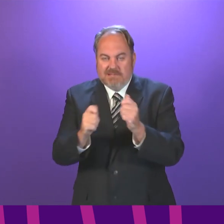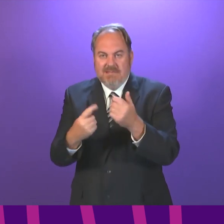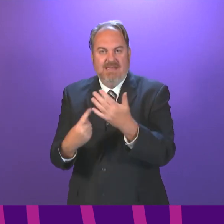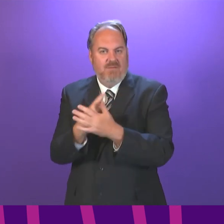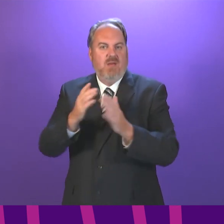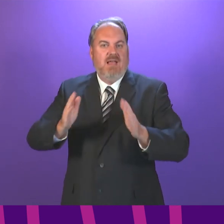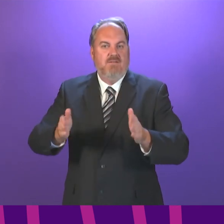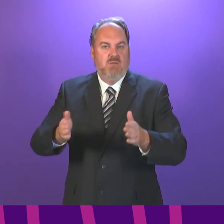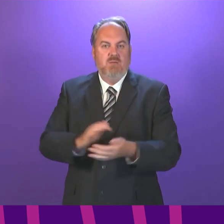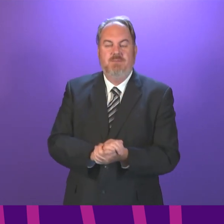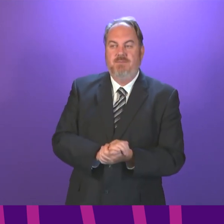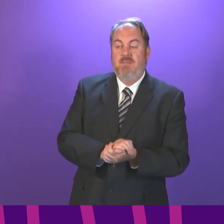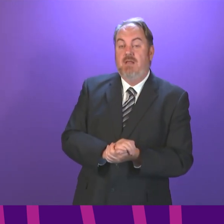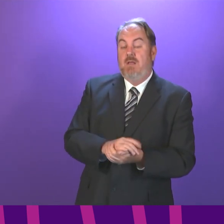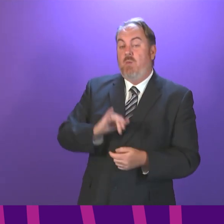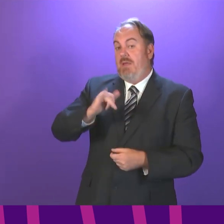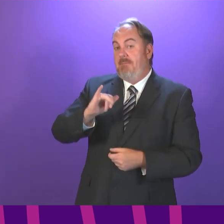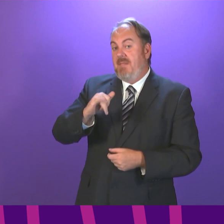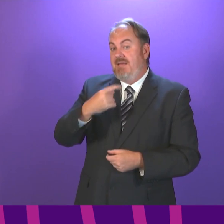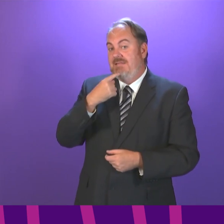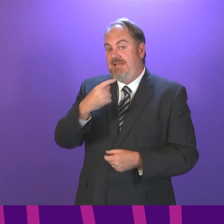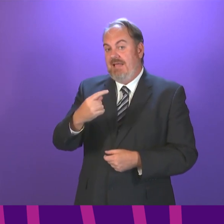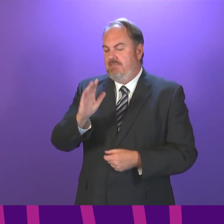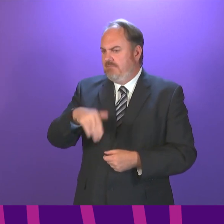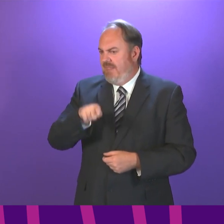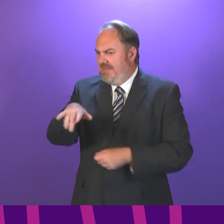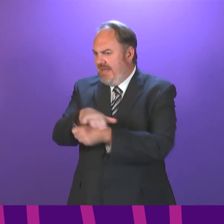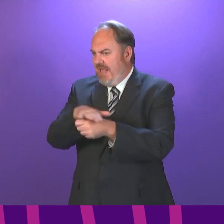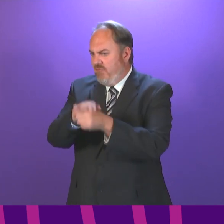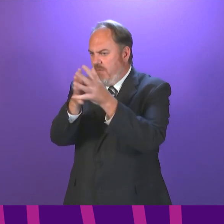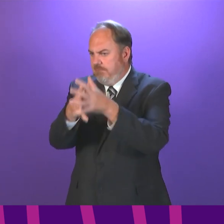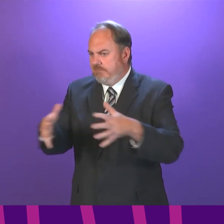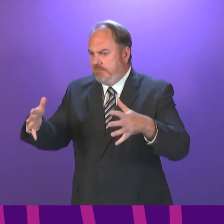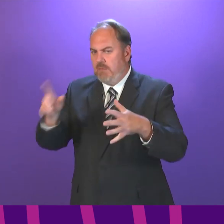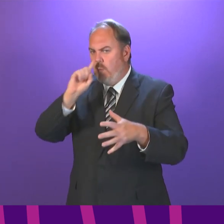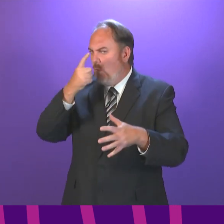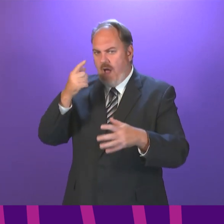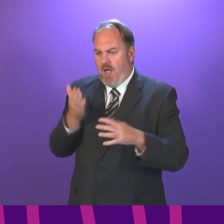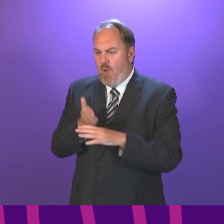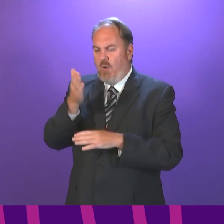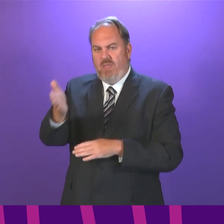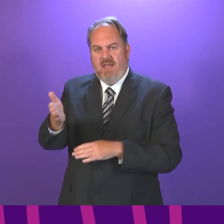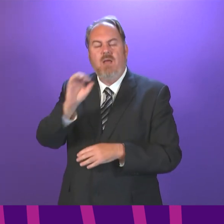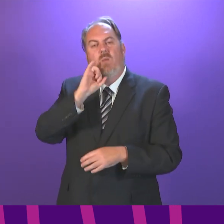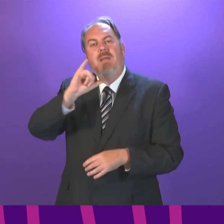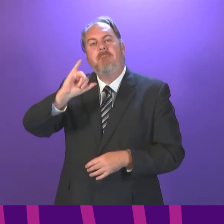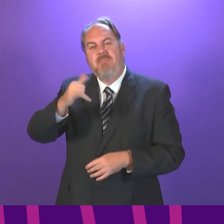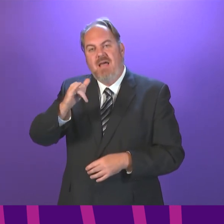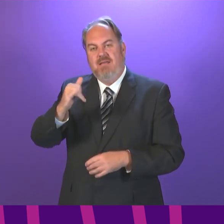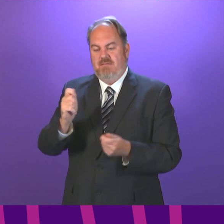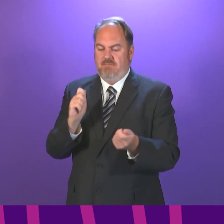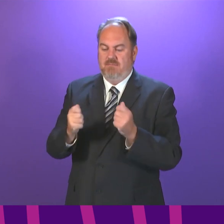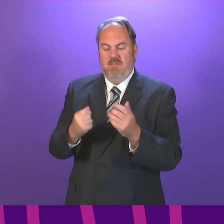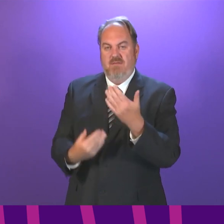use travel restrictions as and when necessary to restrict the spread of outbreaks and protect against the risk of importation of new